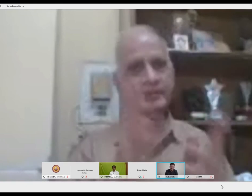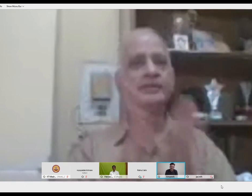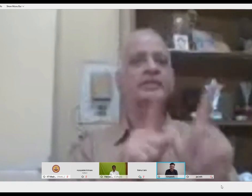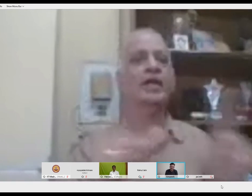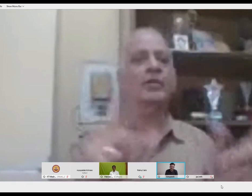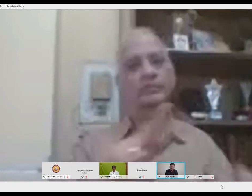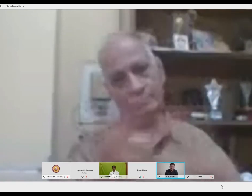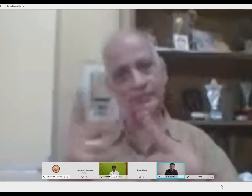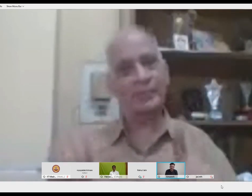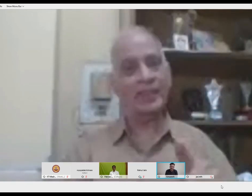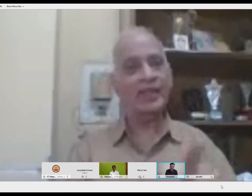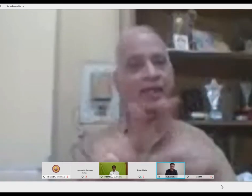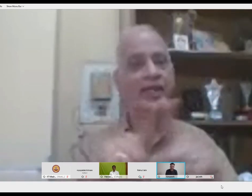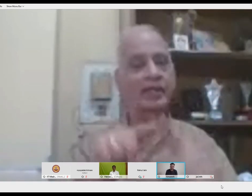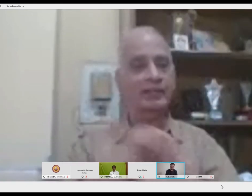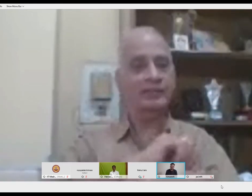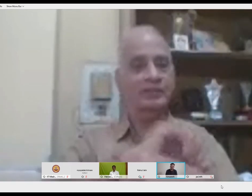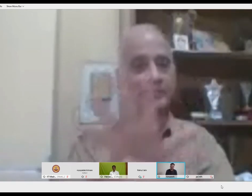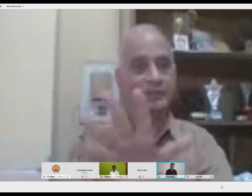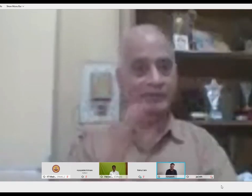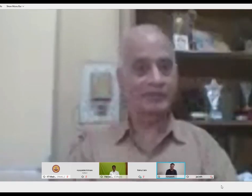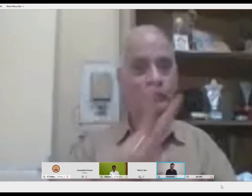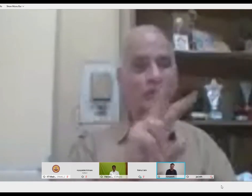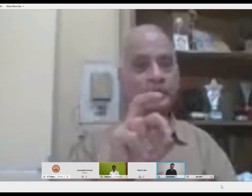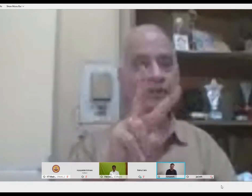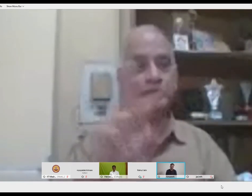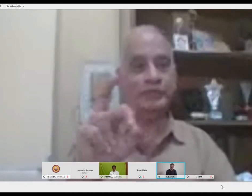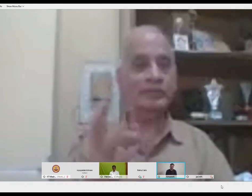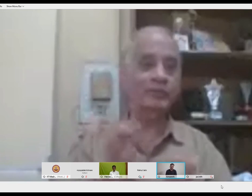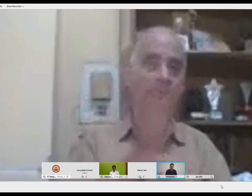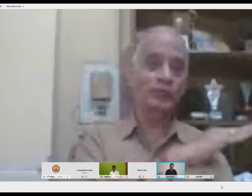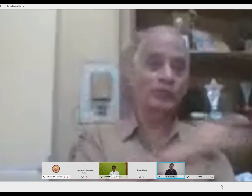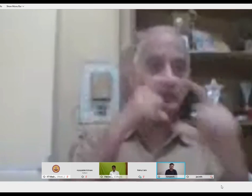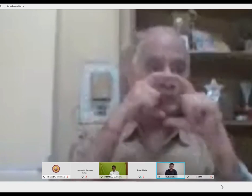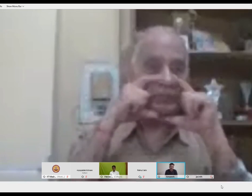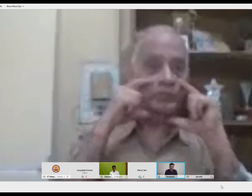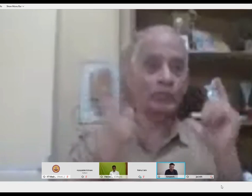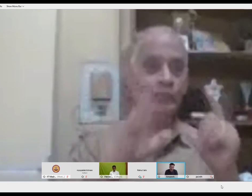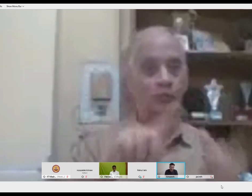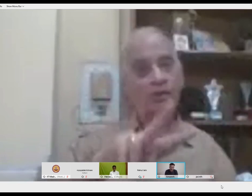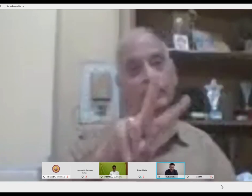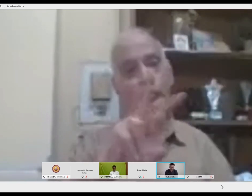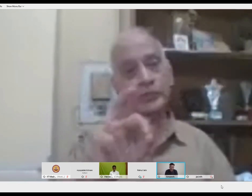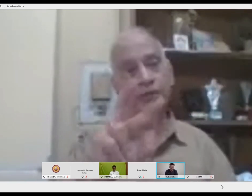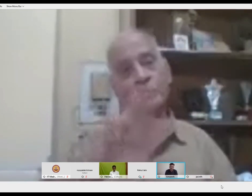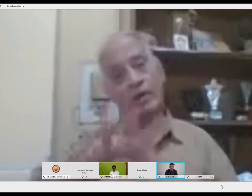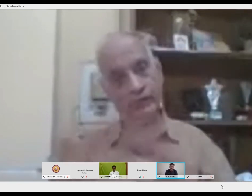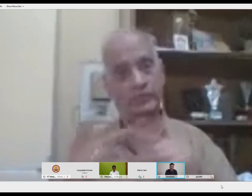So the whole scenario changed. So, you know, like, just like how the coronavirus, just before the